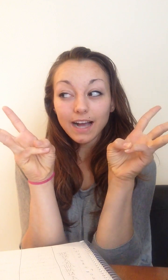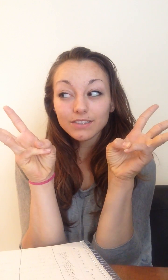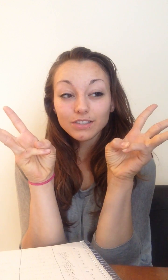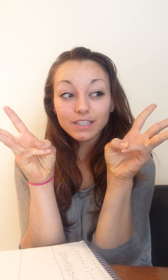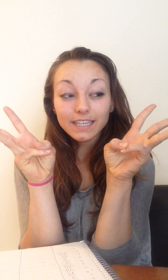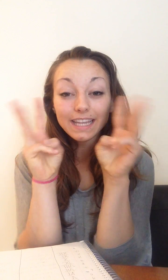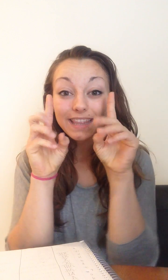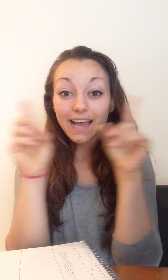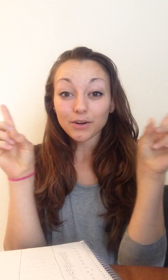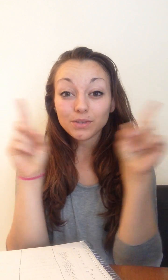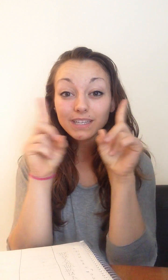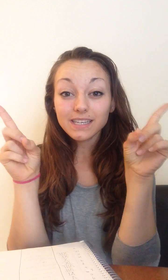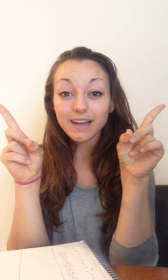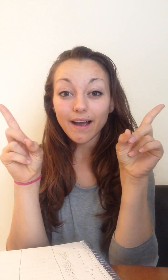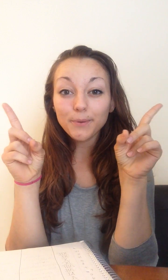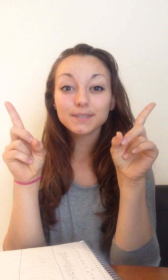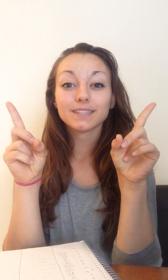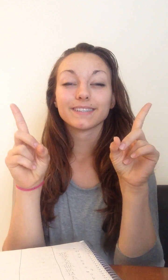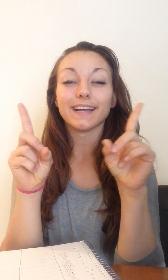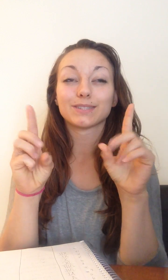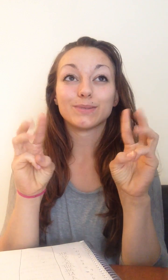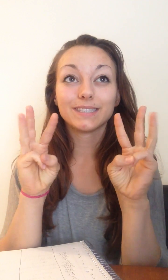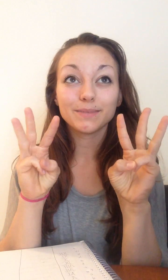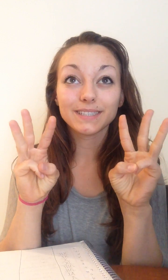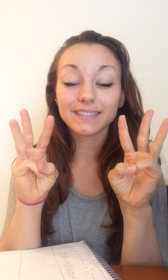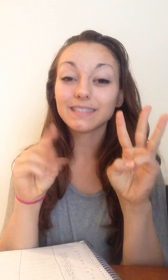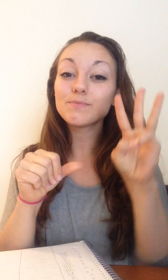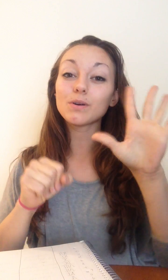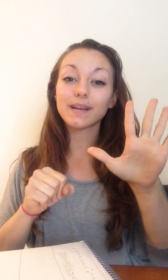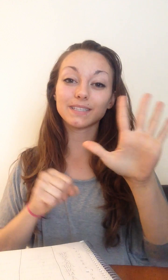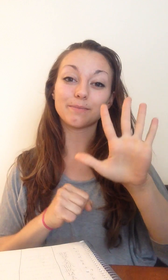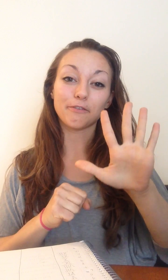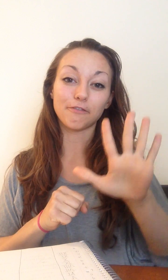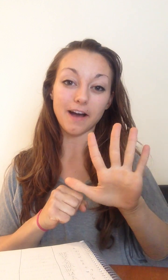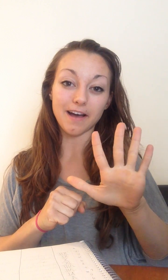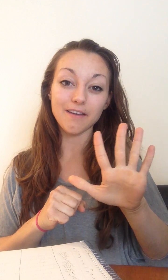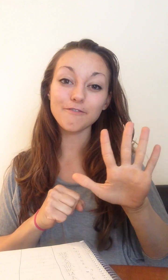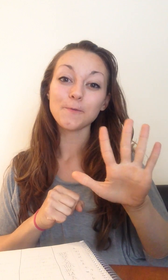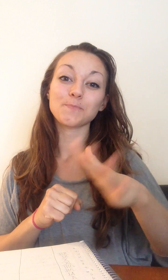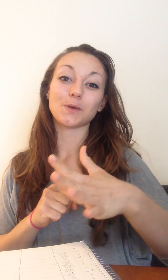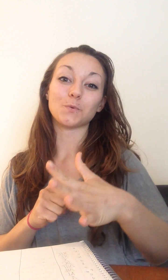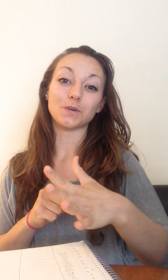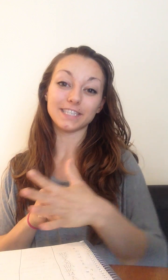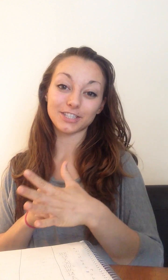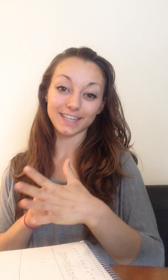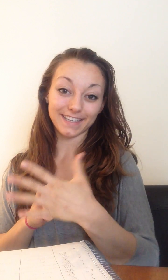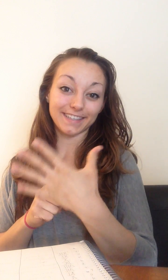eyes are looking laterally out. That's what number six does. Then we'll go back to number five, which is